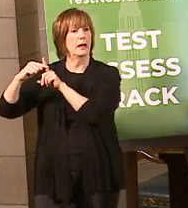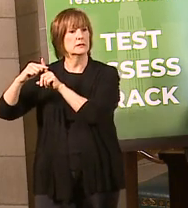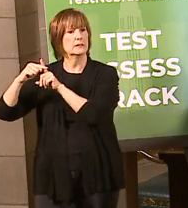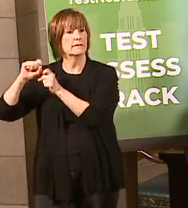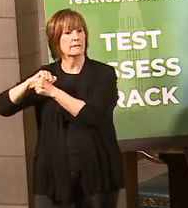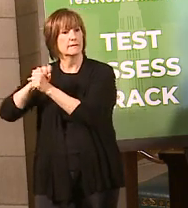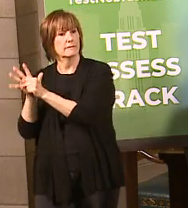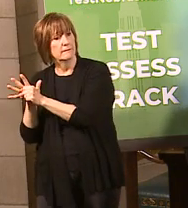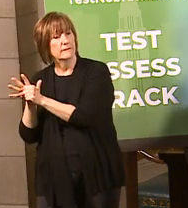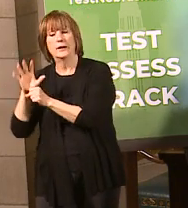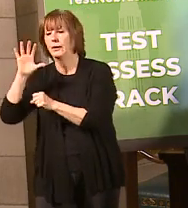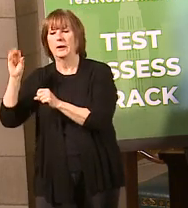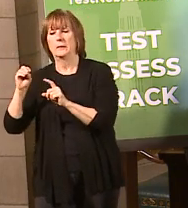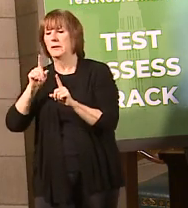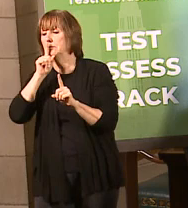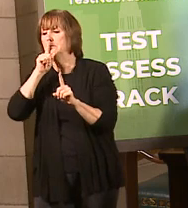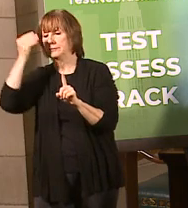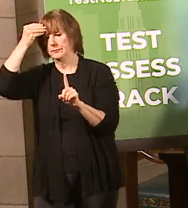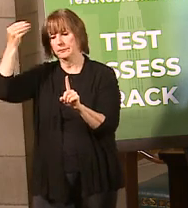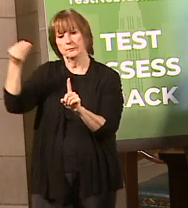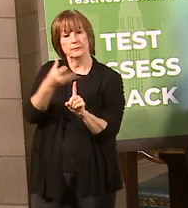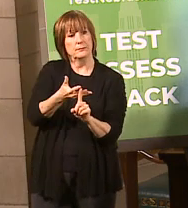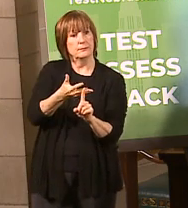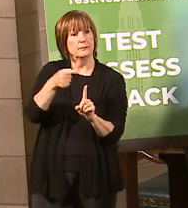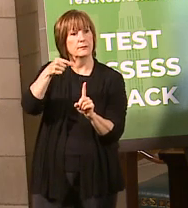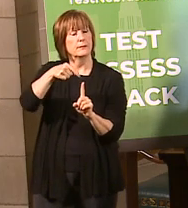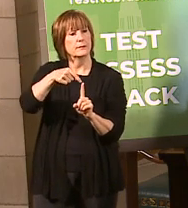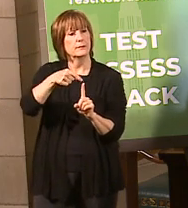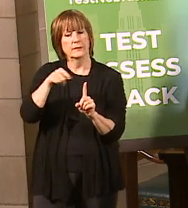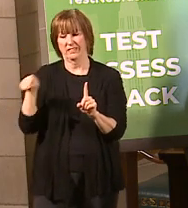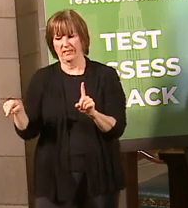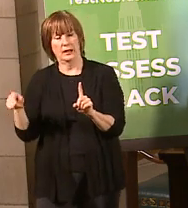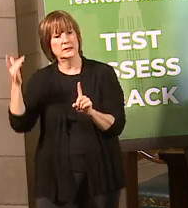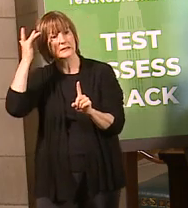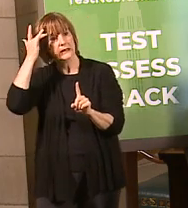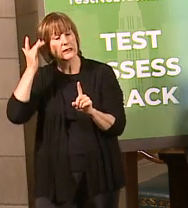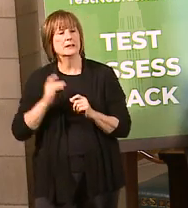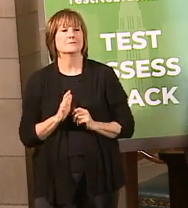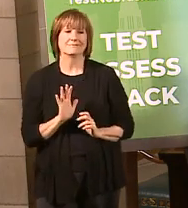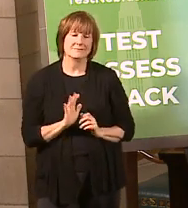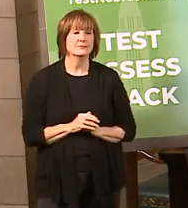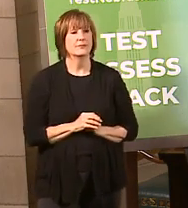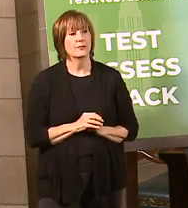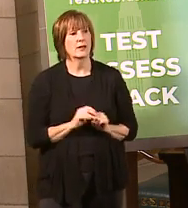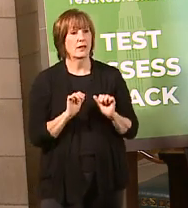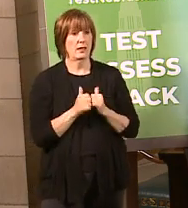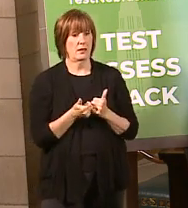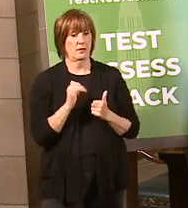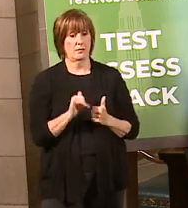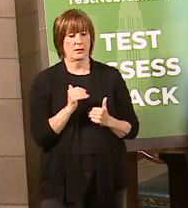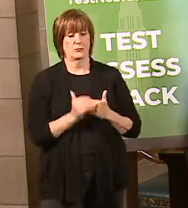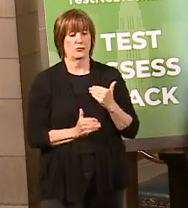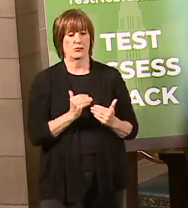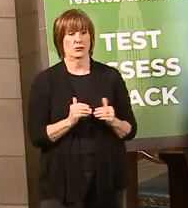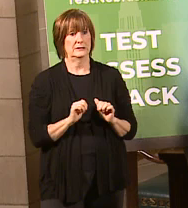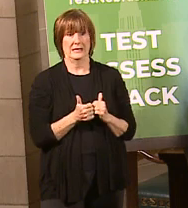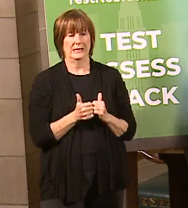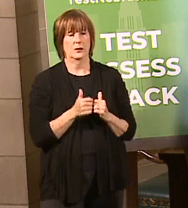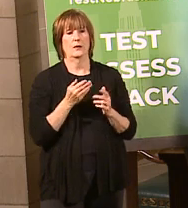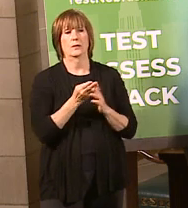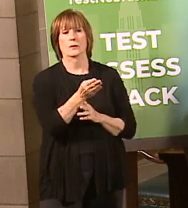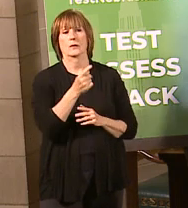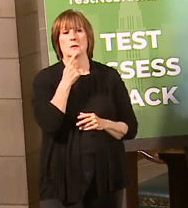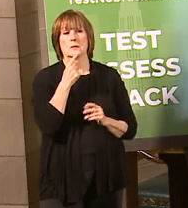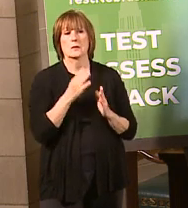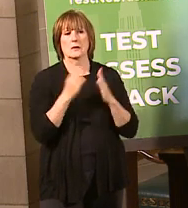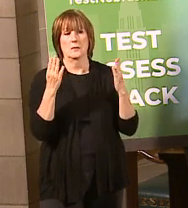But the company didn't tell the worker supposedly that the person was sick or whatever. Actually, the way that process is supposed to work is through our public